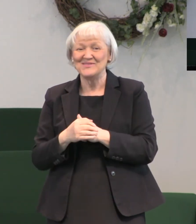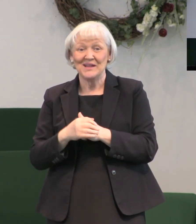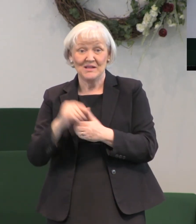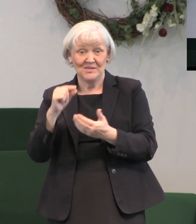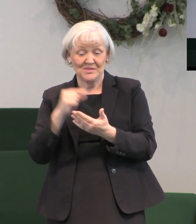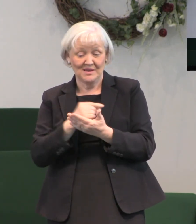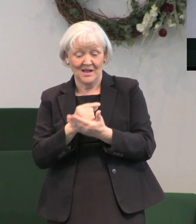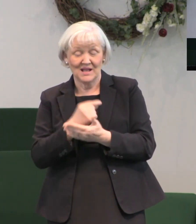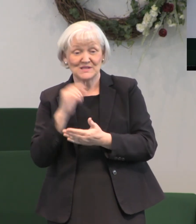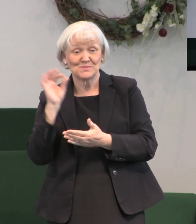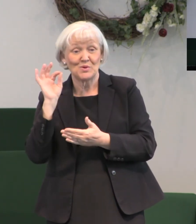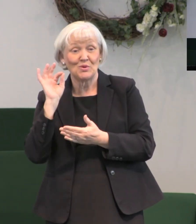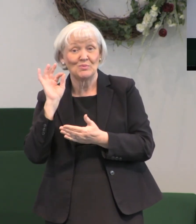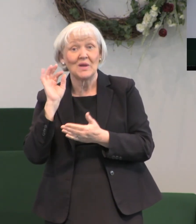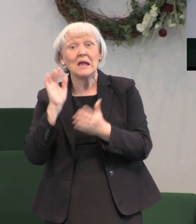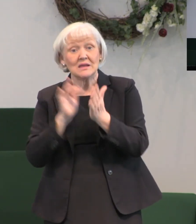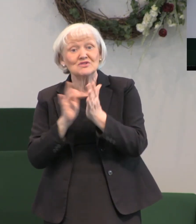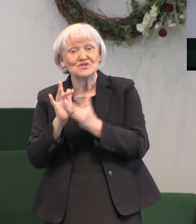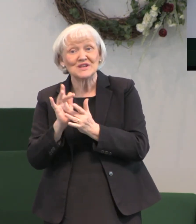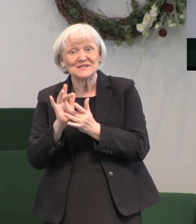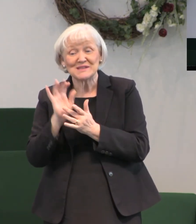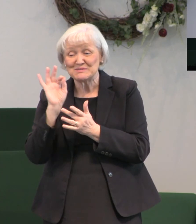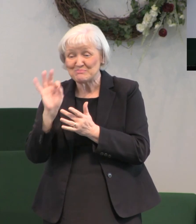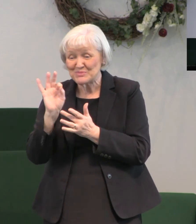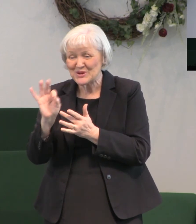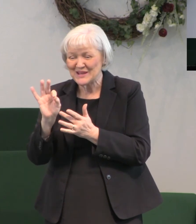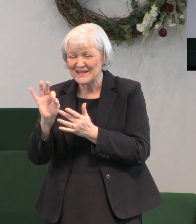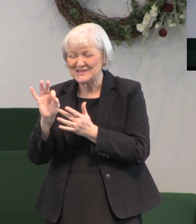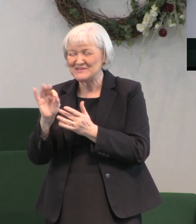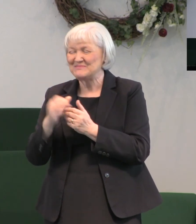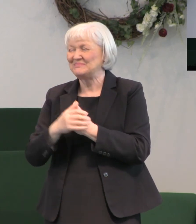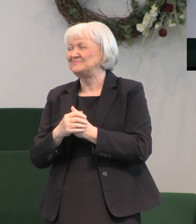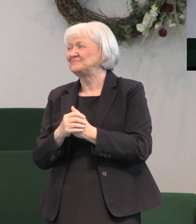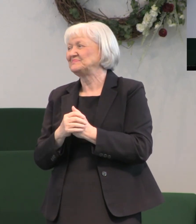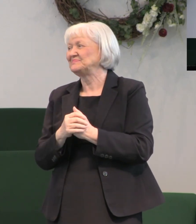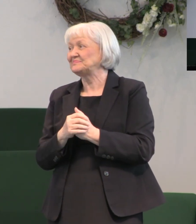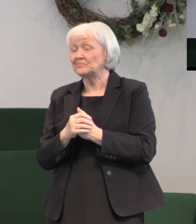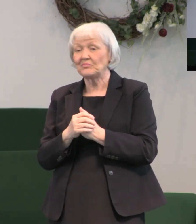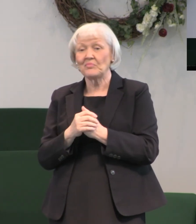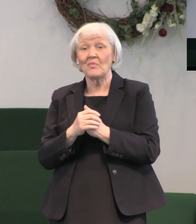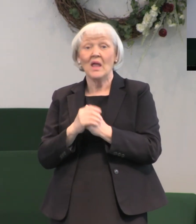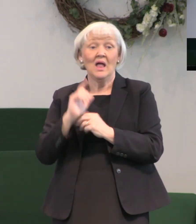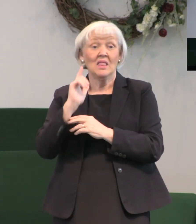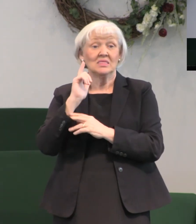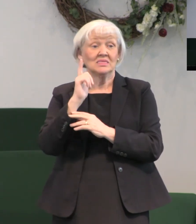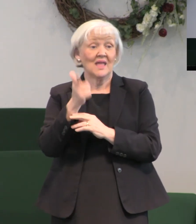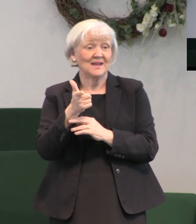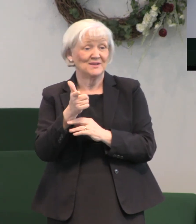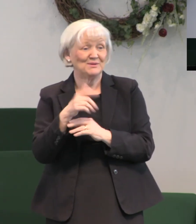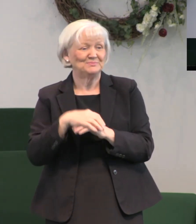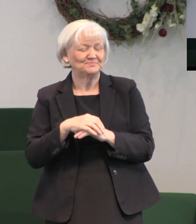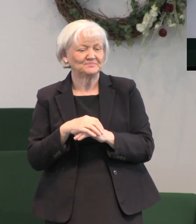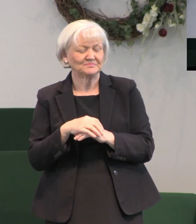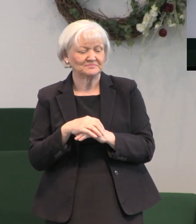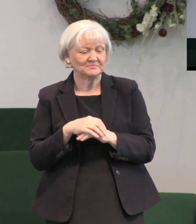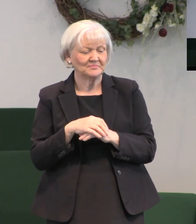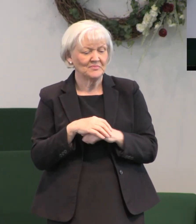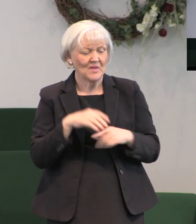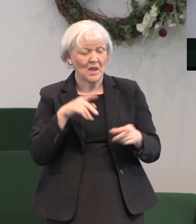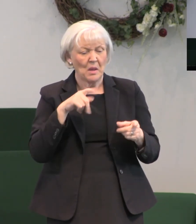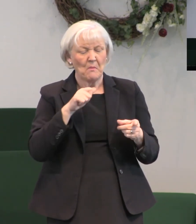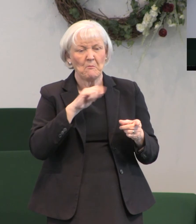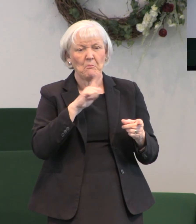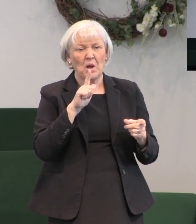preached Jesus was preached to the Gentiles later after Paul had gone and done